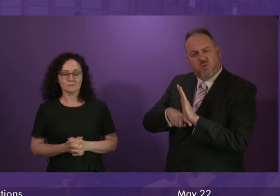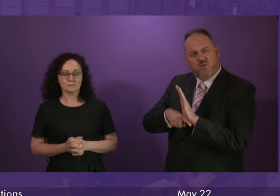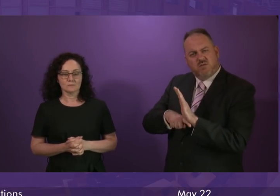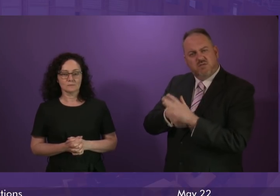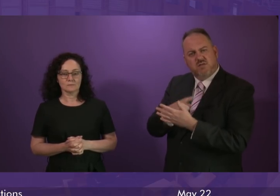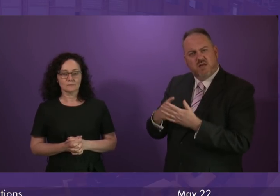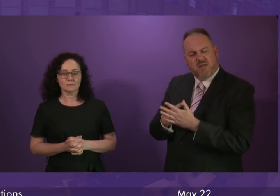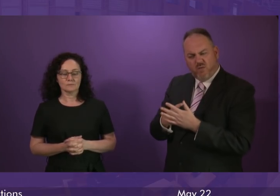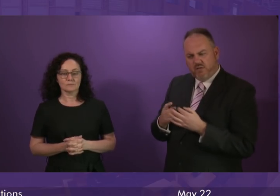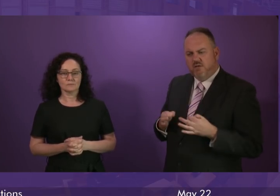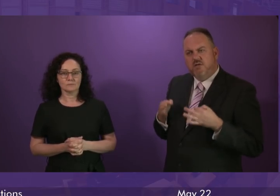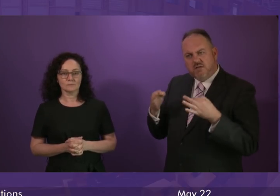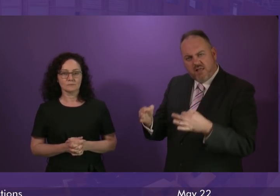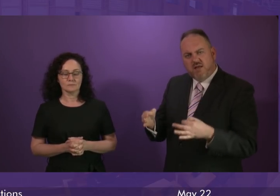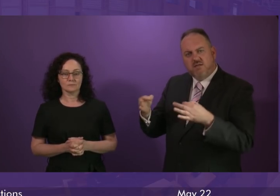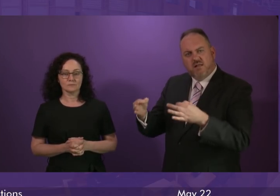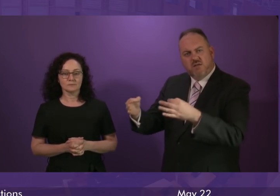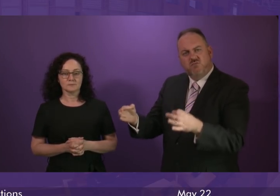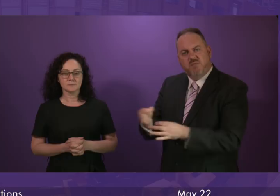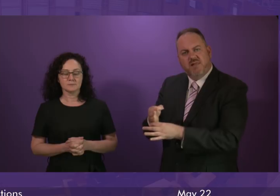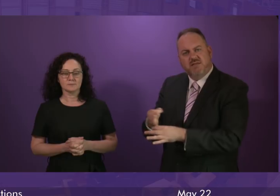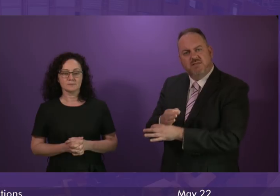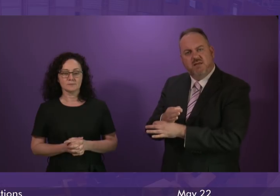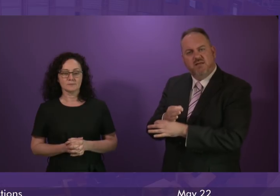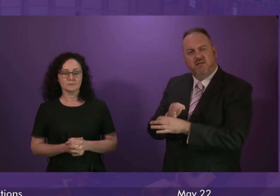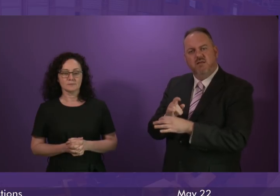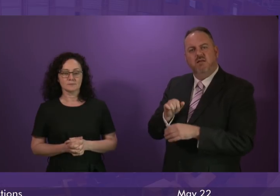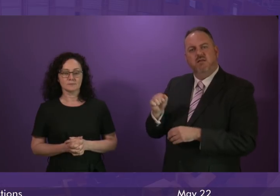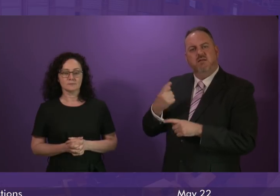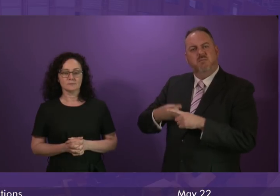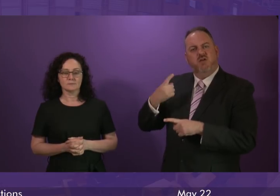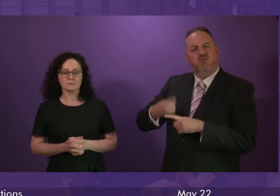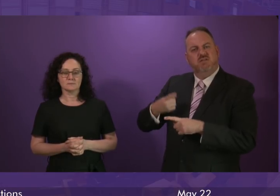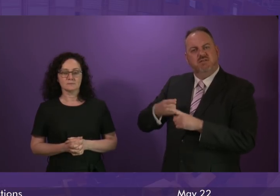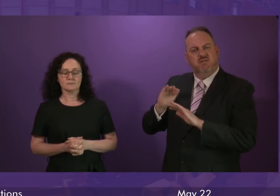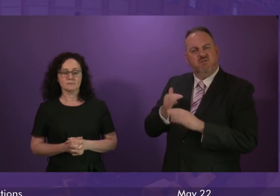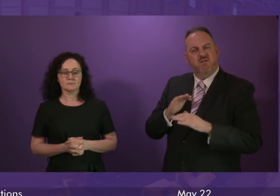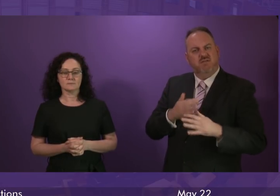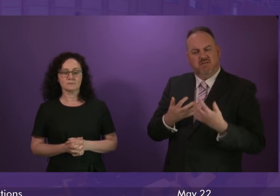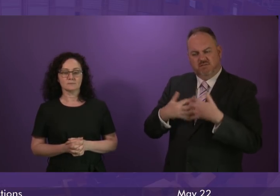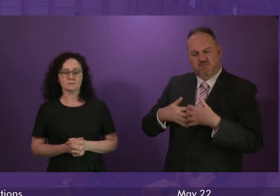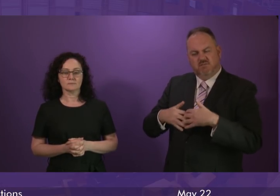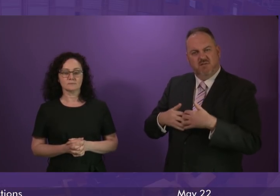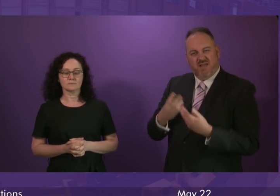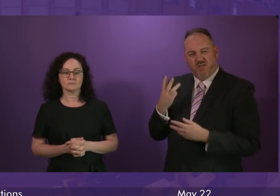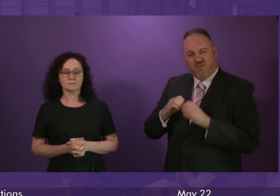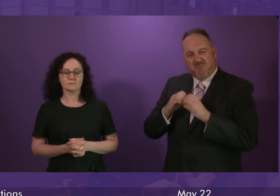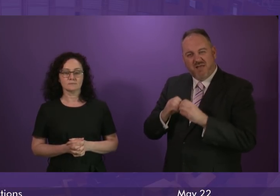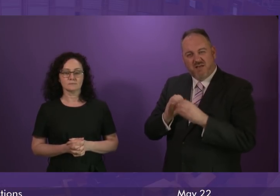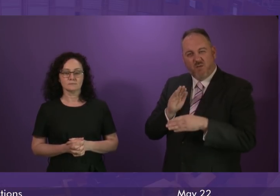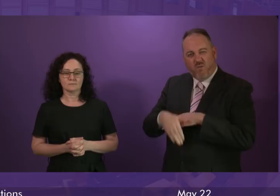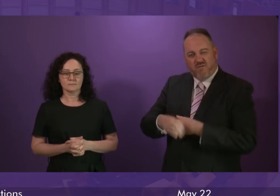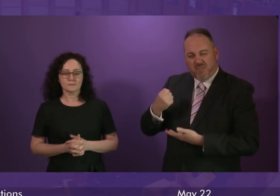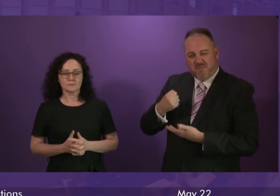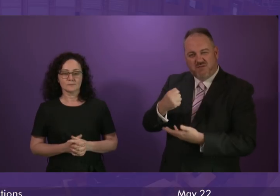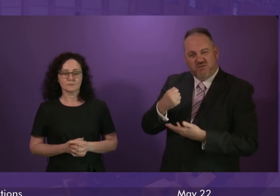extensive delays to the replacement system for airway for the emergency services, currently said to be at least £3 billion over budget in many